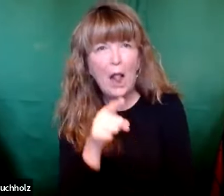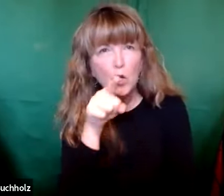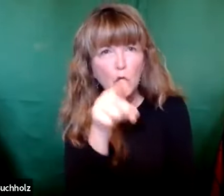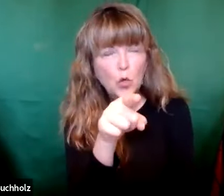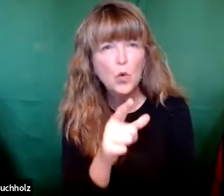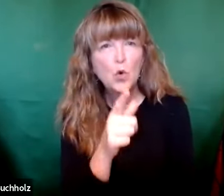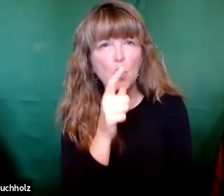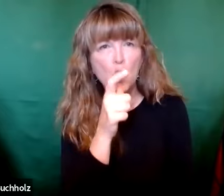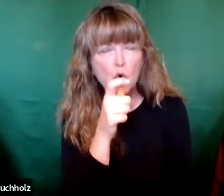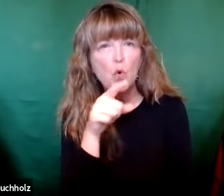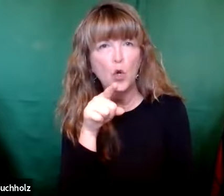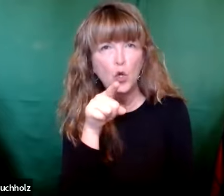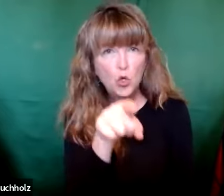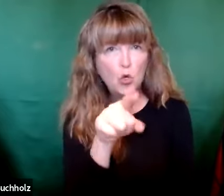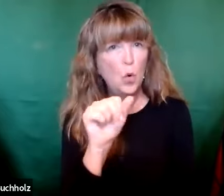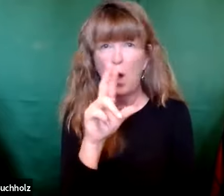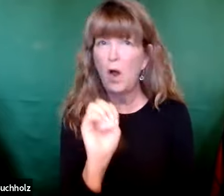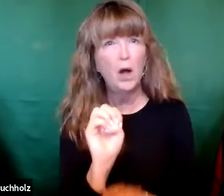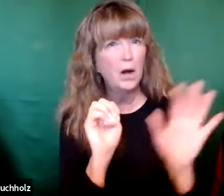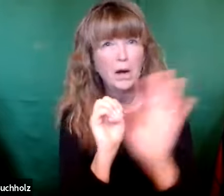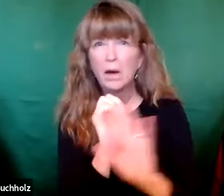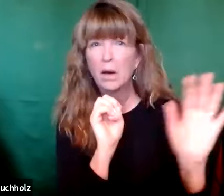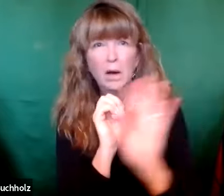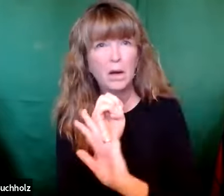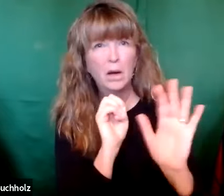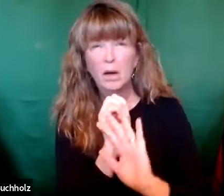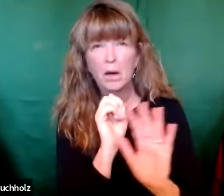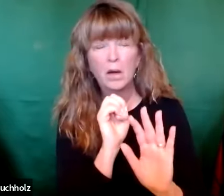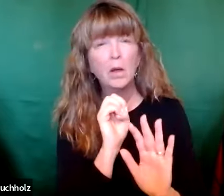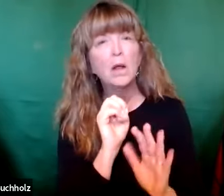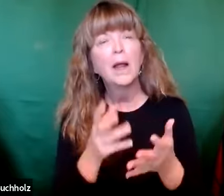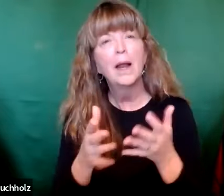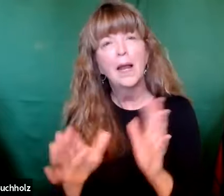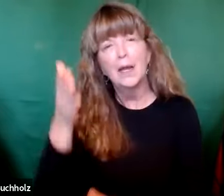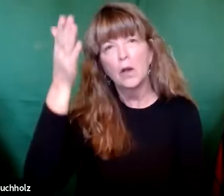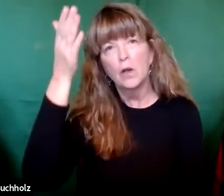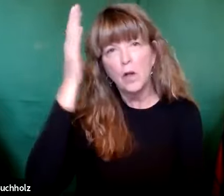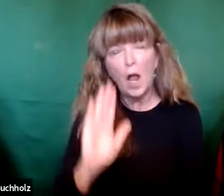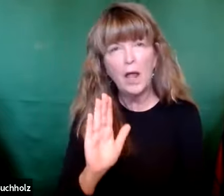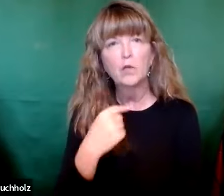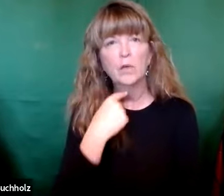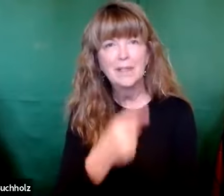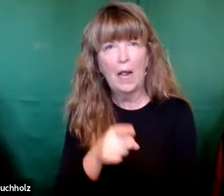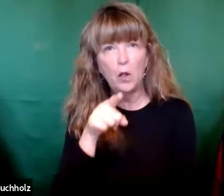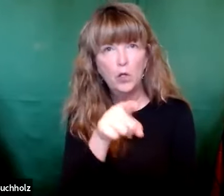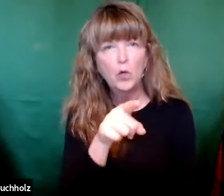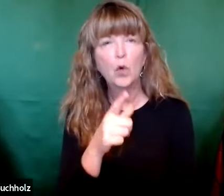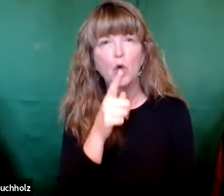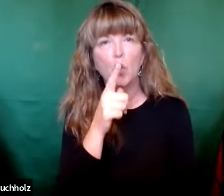You know, we've studied about who we are. We've learned not to let society dictate or define who